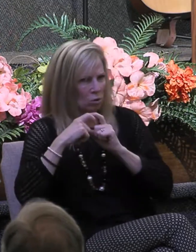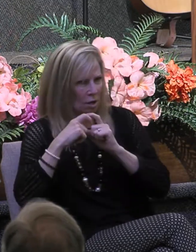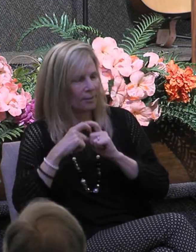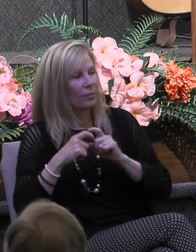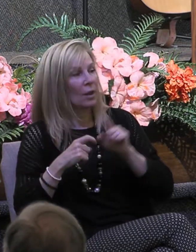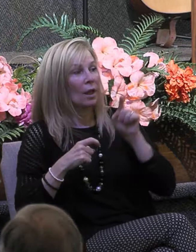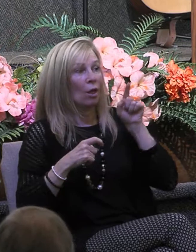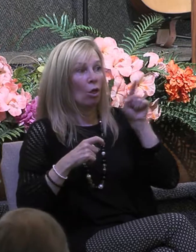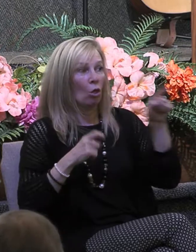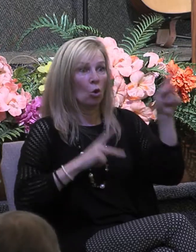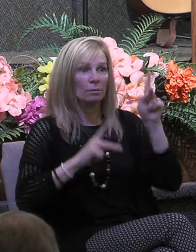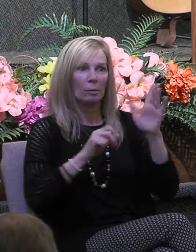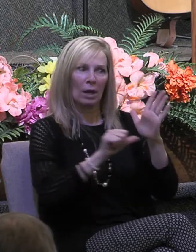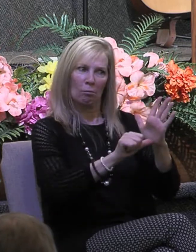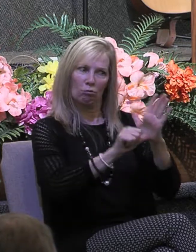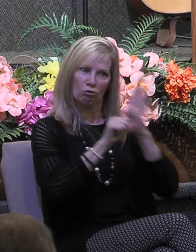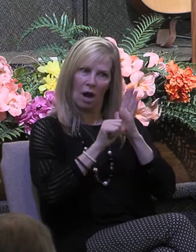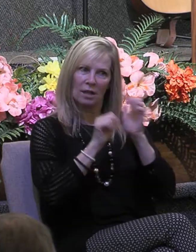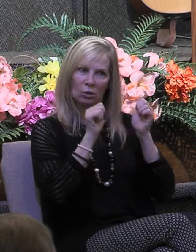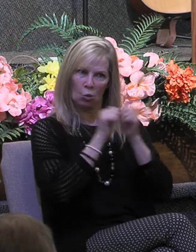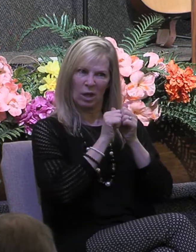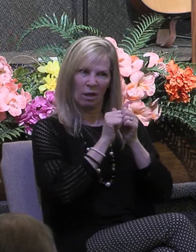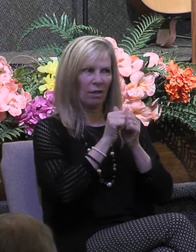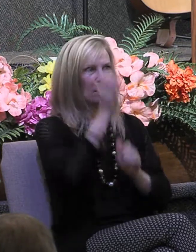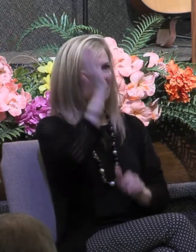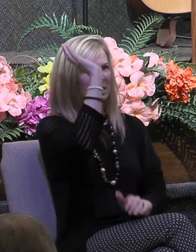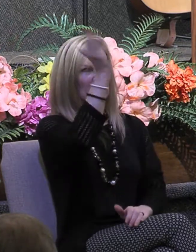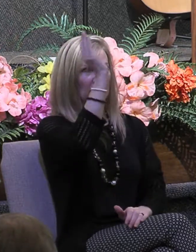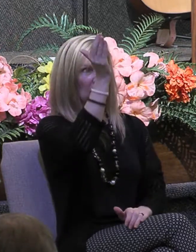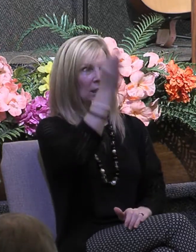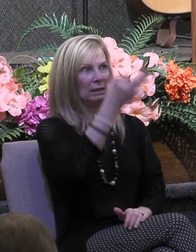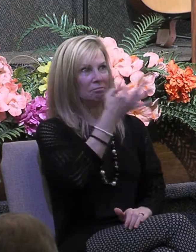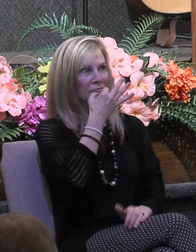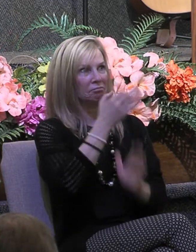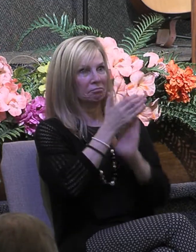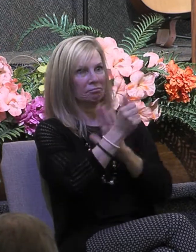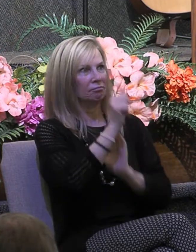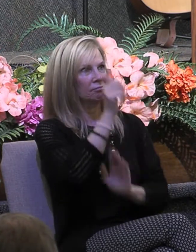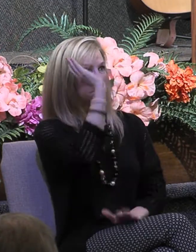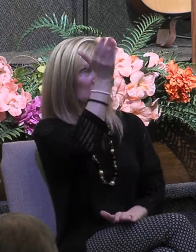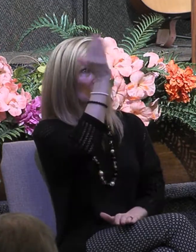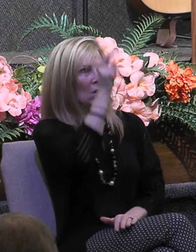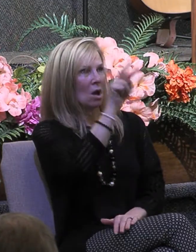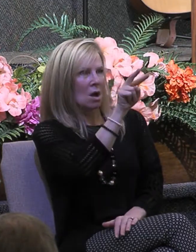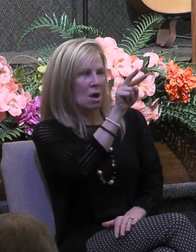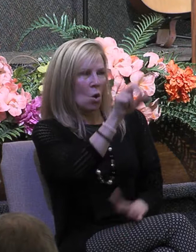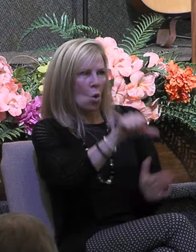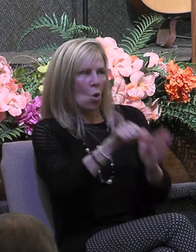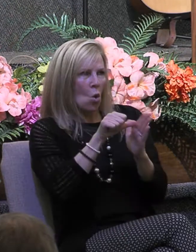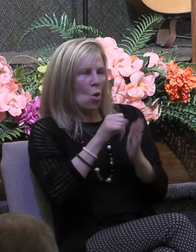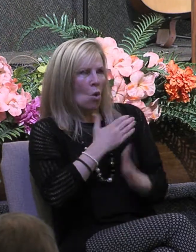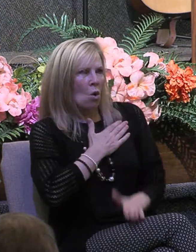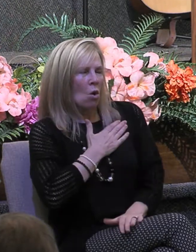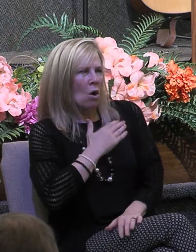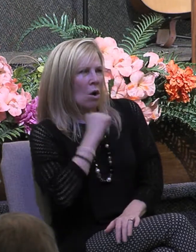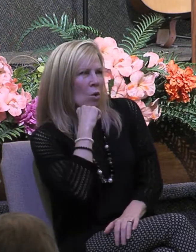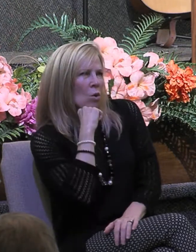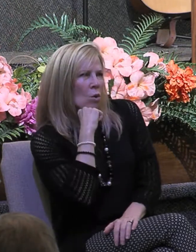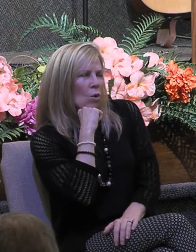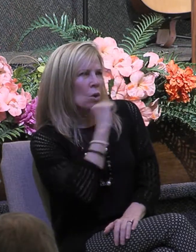very impressed with those who had public speaking gifts and Paul knowing this hypothetically presents